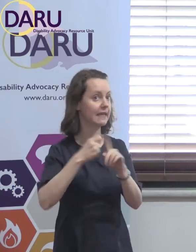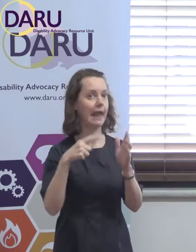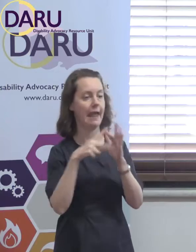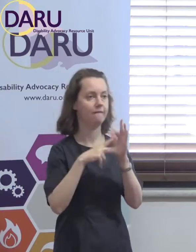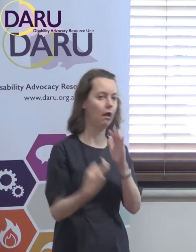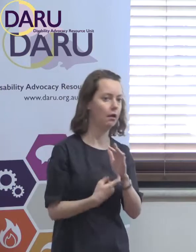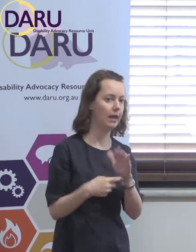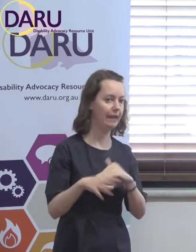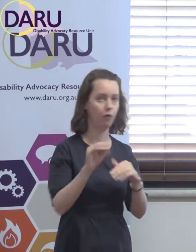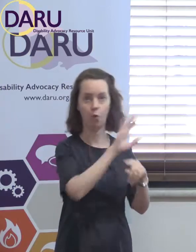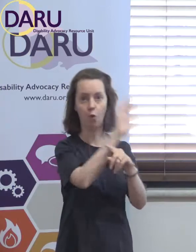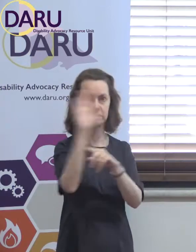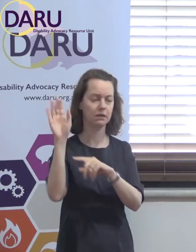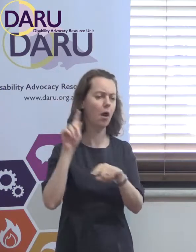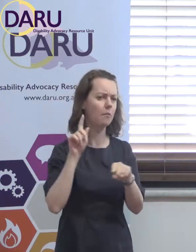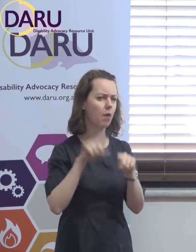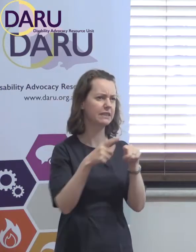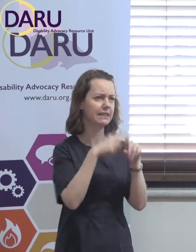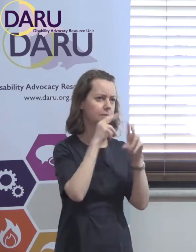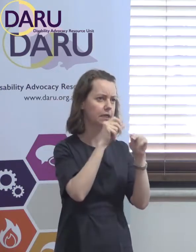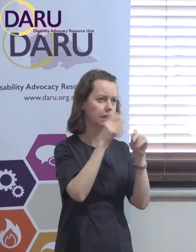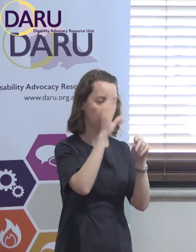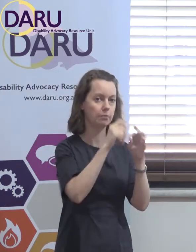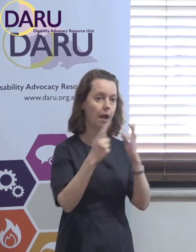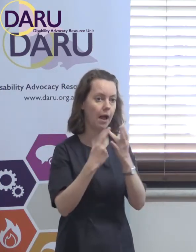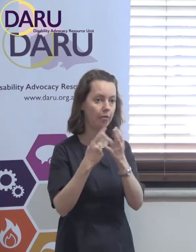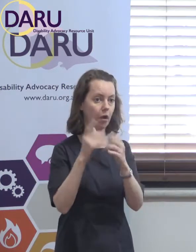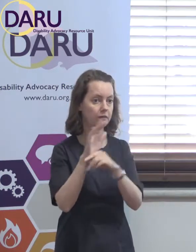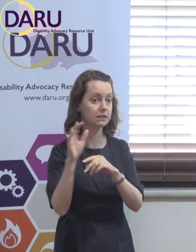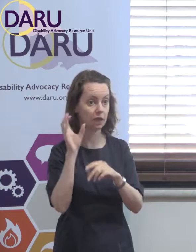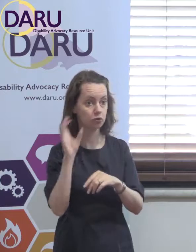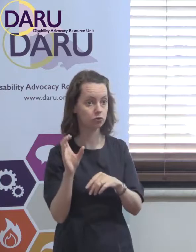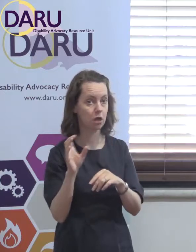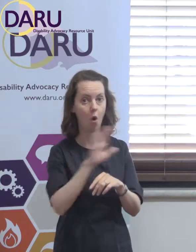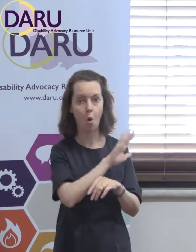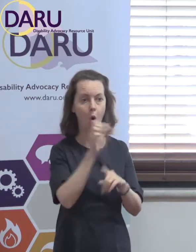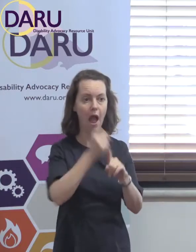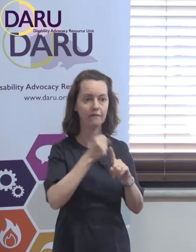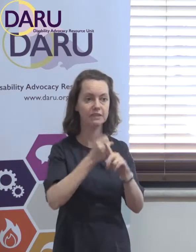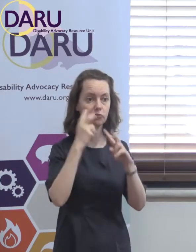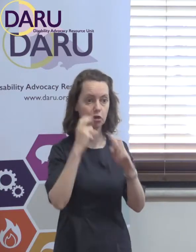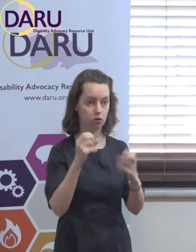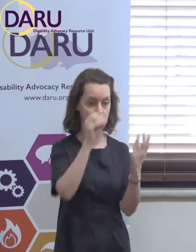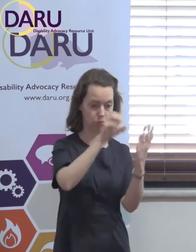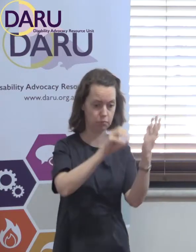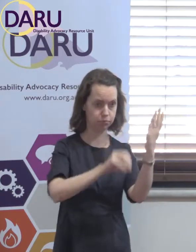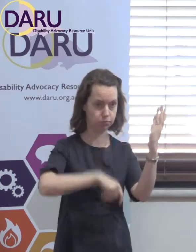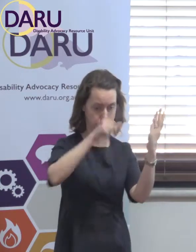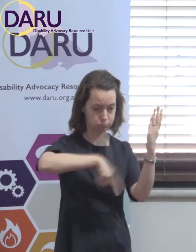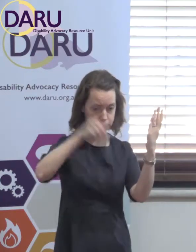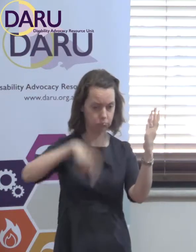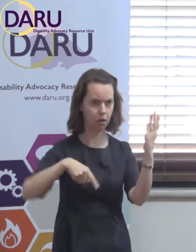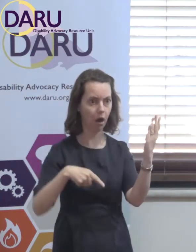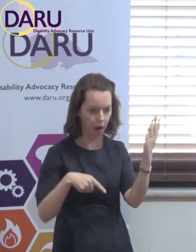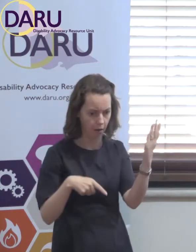in every country, mostly English-speaking, but there's a couple from other countries as well. It's incredibly useful, and I think what will happen